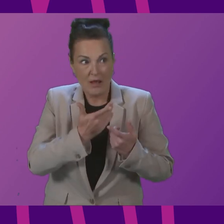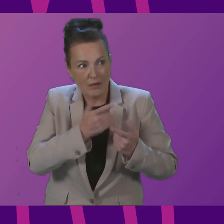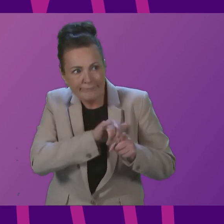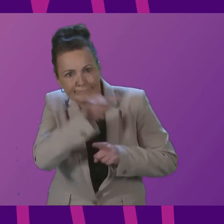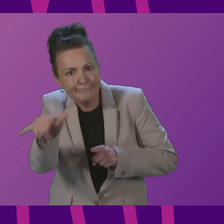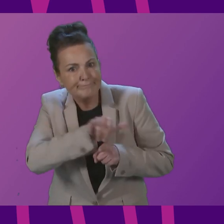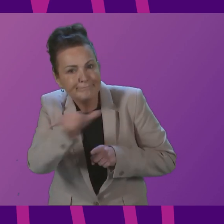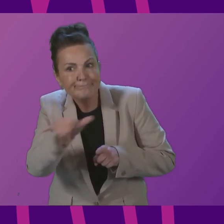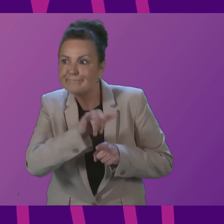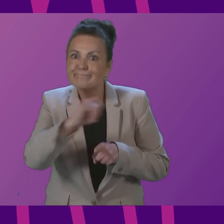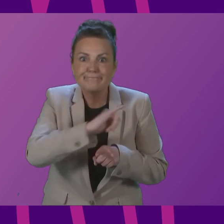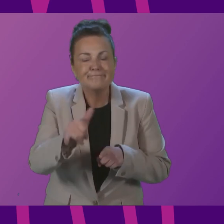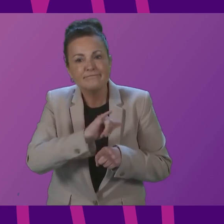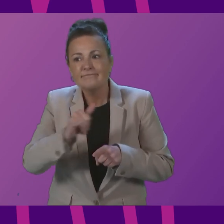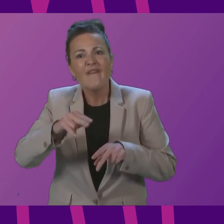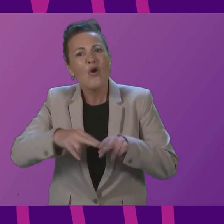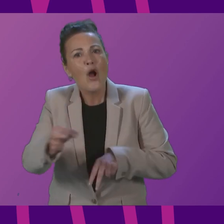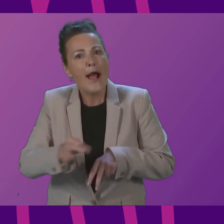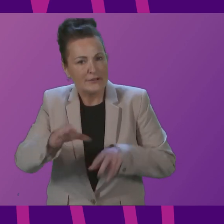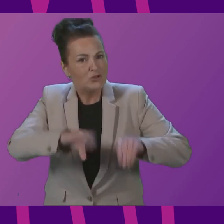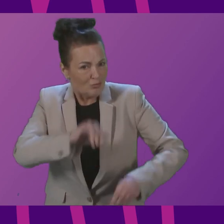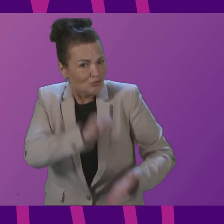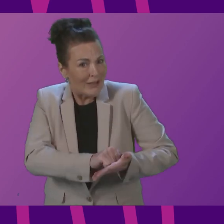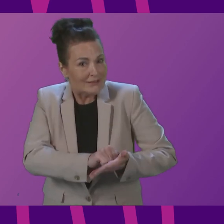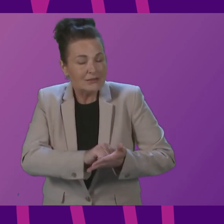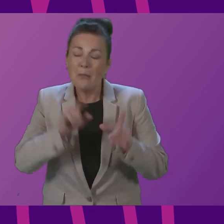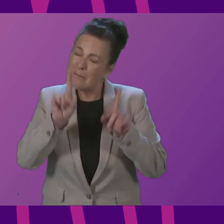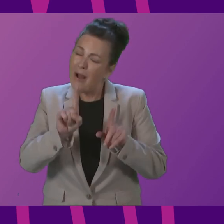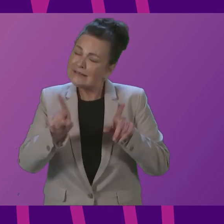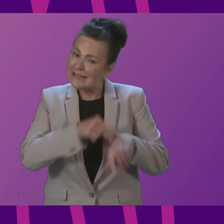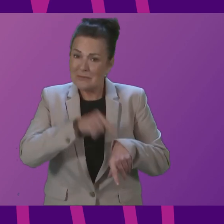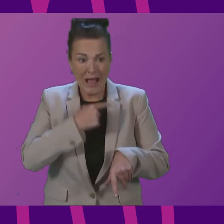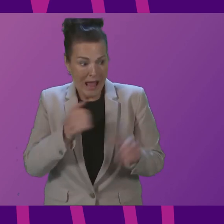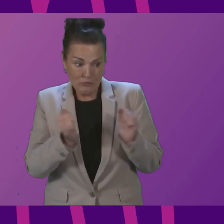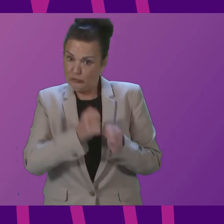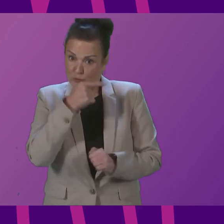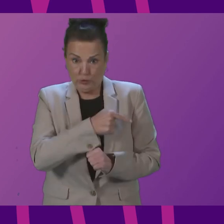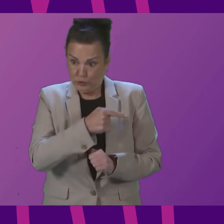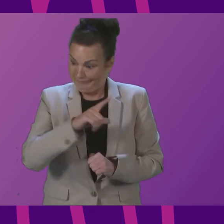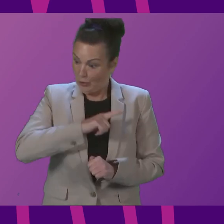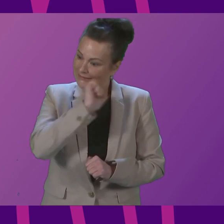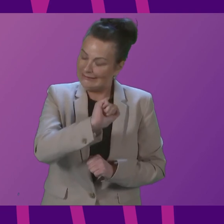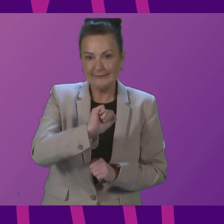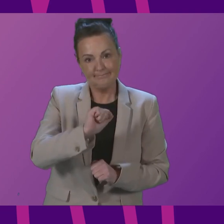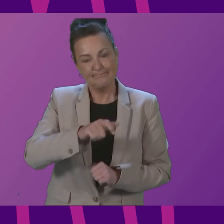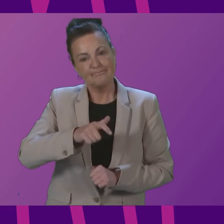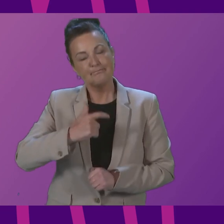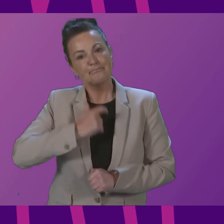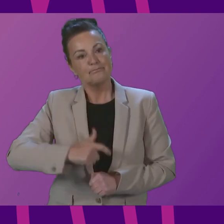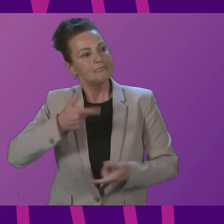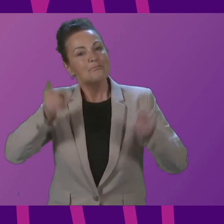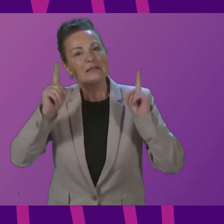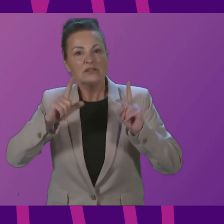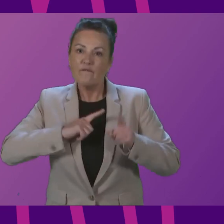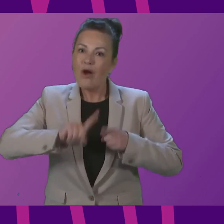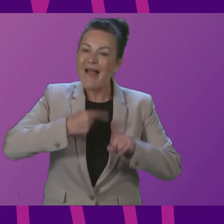but I very much agree with Mr Day who of course pursued many of these issues as the Veterans Minister for some time that it is